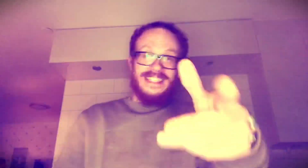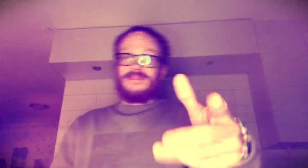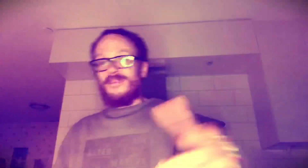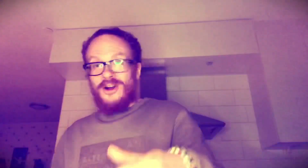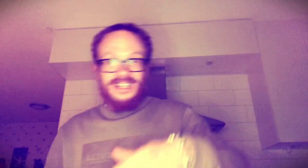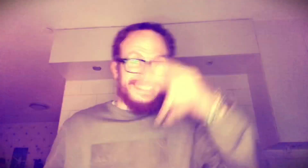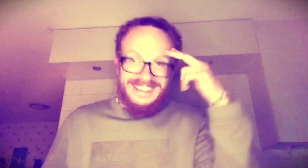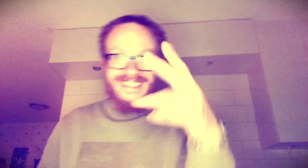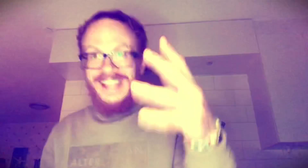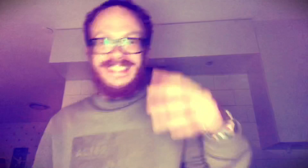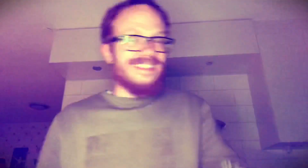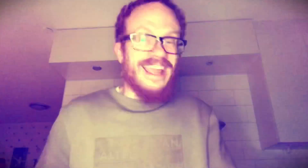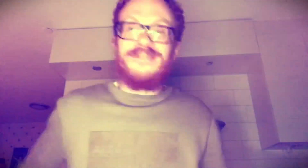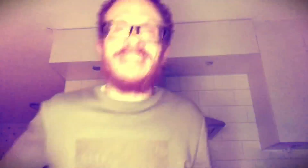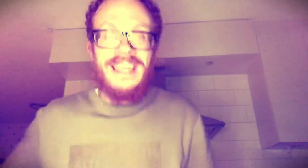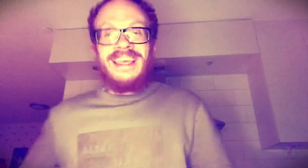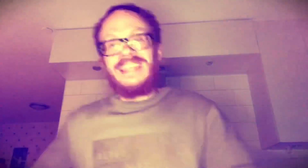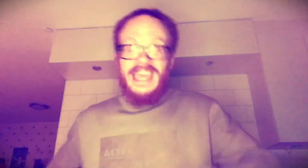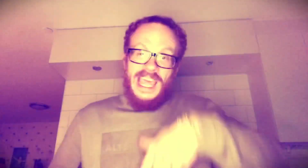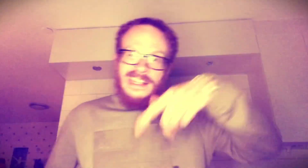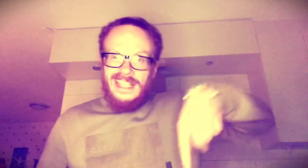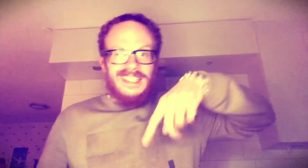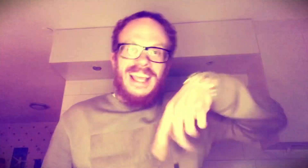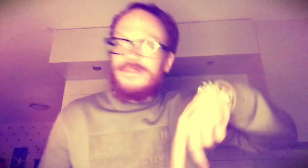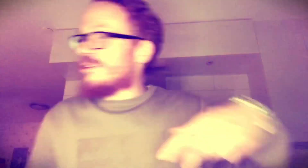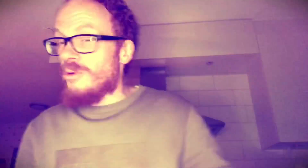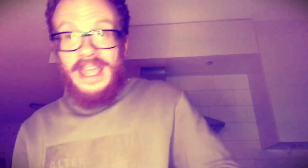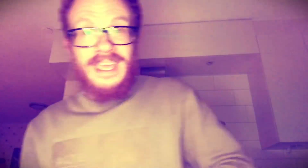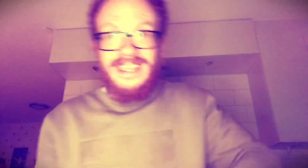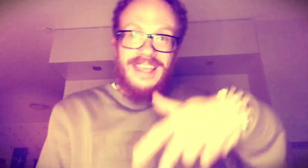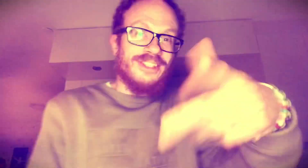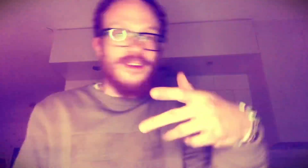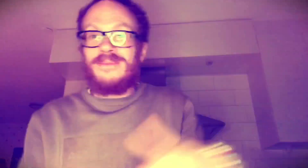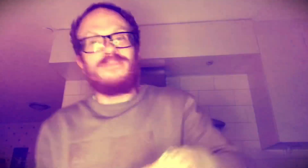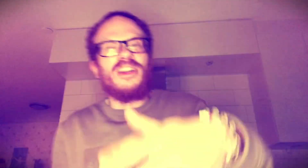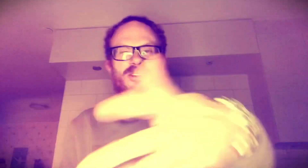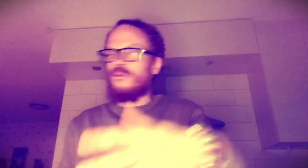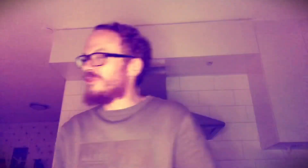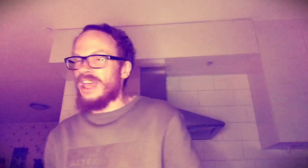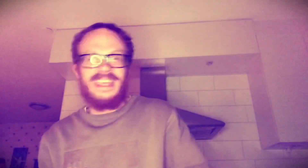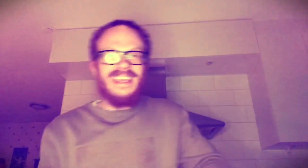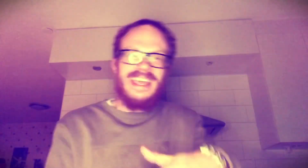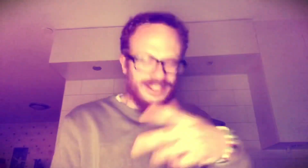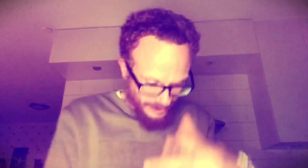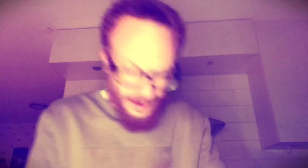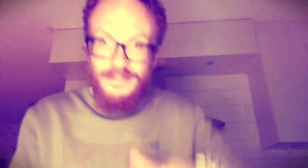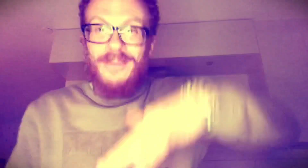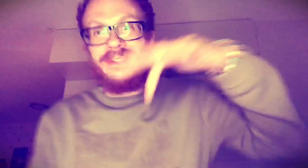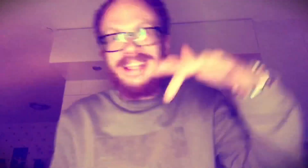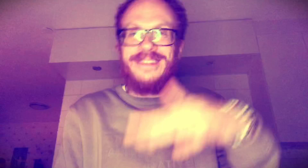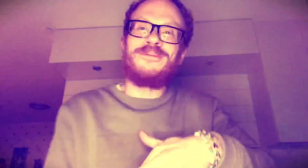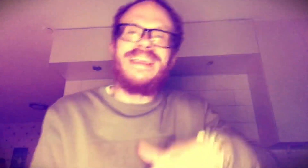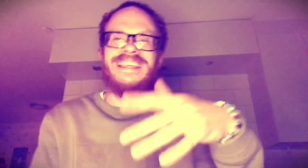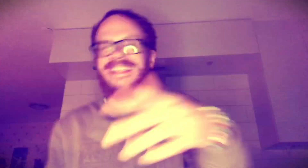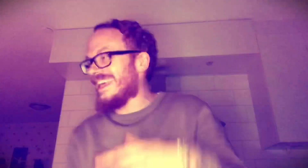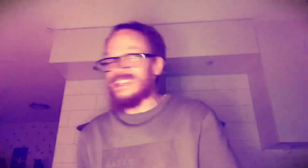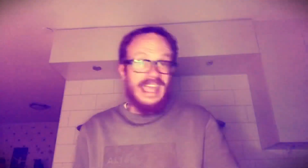to leave my mark, shit is legendary Yeah, Nestle, be quick, yeah, turnin' butter, cool thick Yeah, bubble in the way you get, yeah